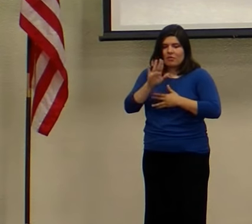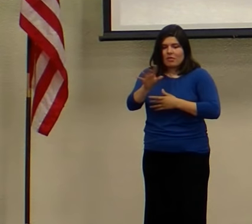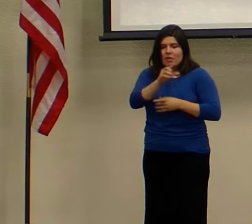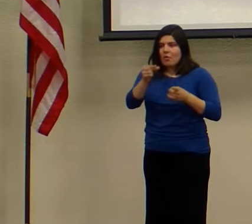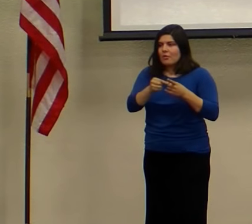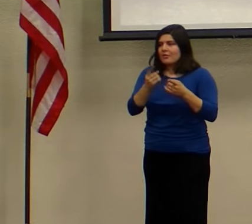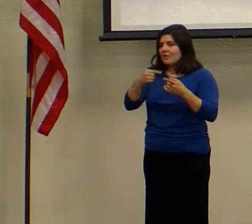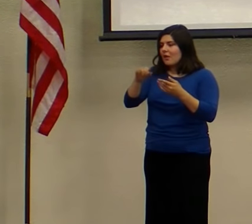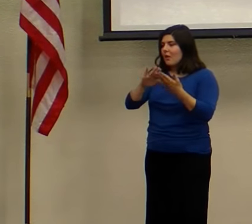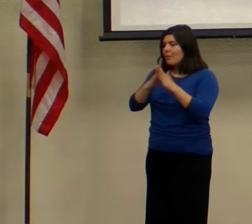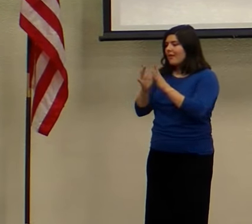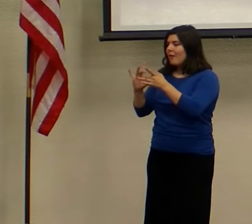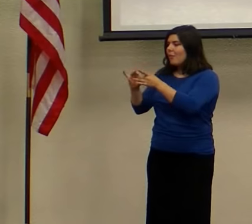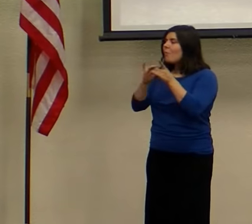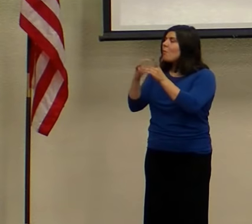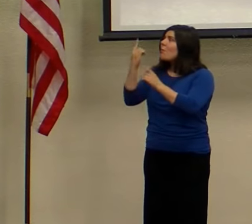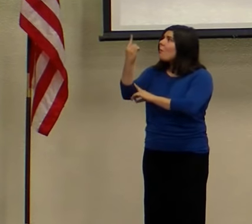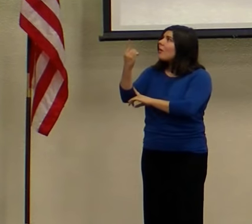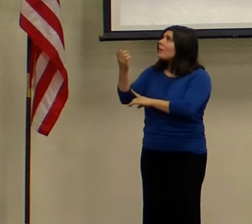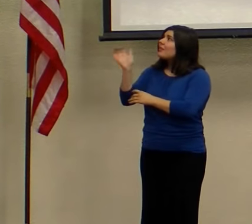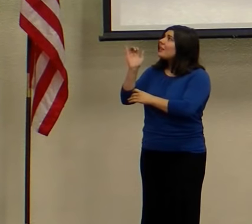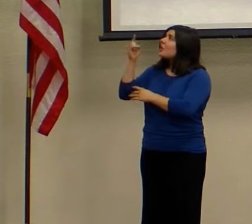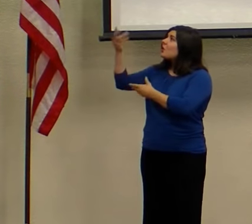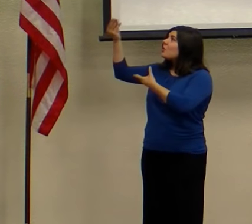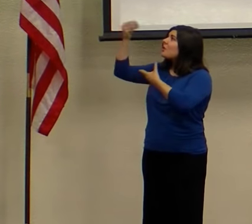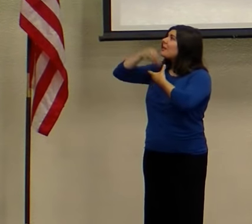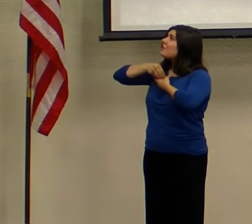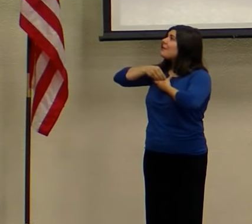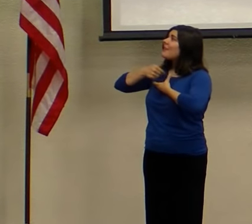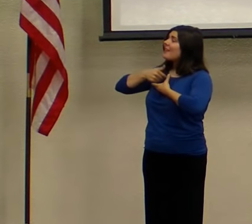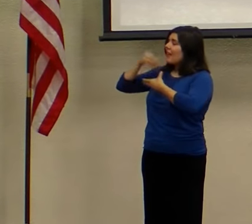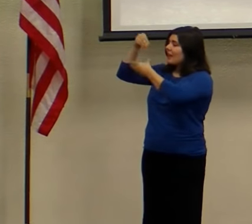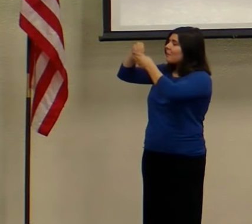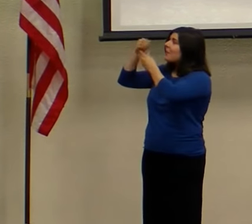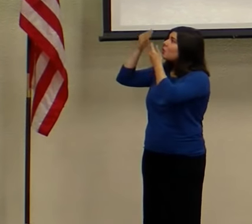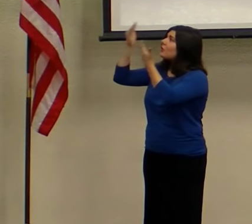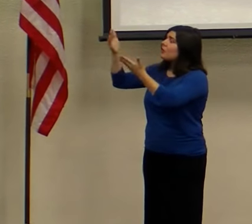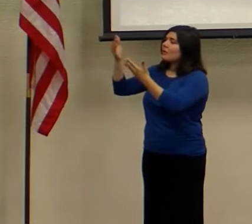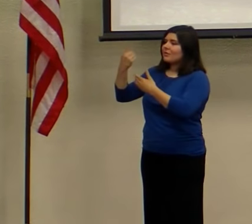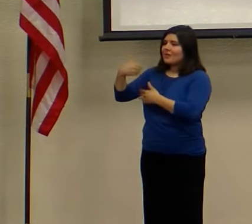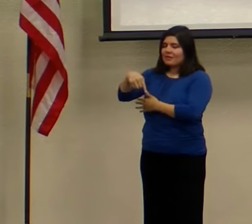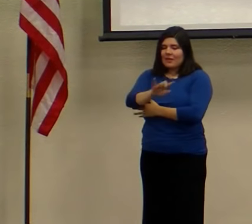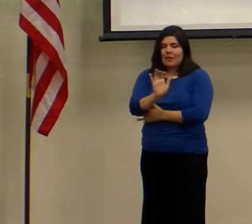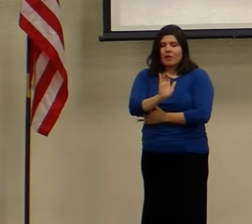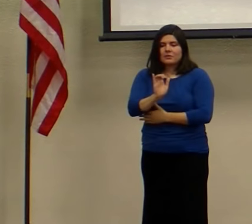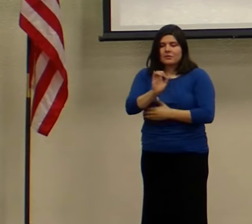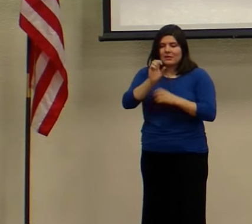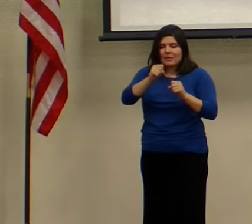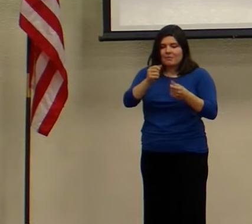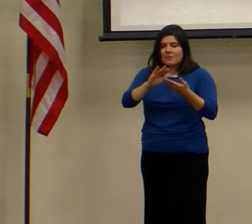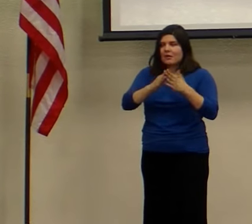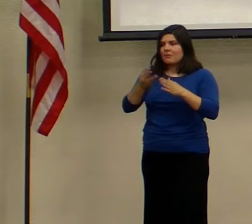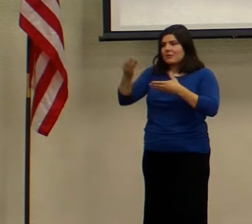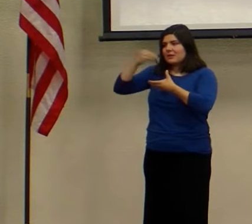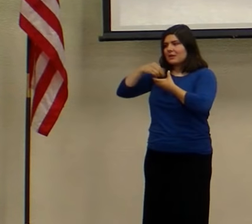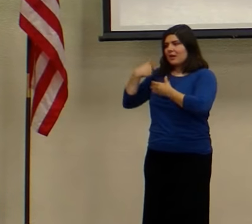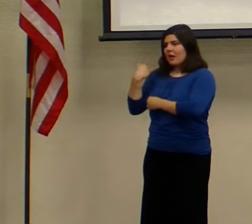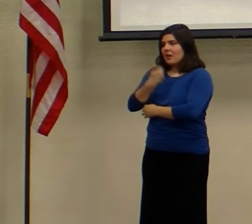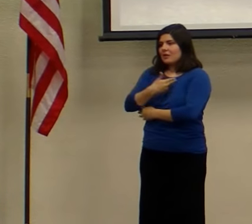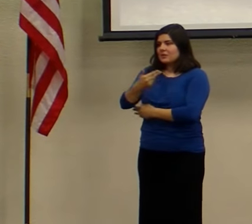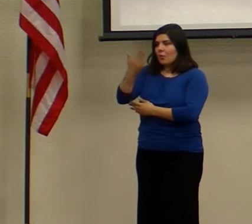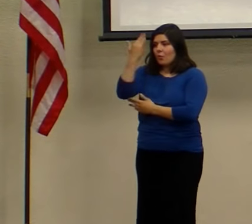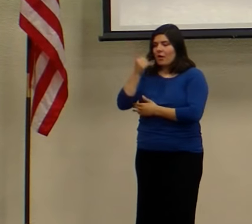one, even as you, Father, are in me and I in you, that they also may be in us. So the world